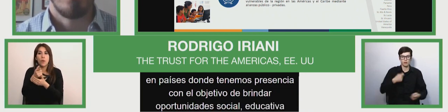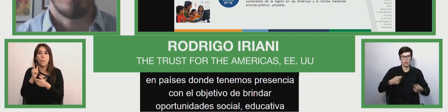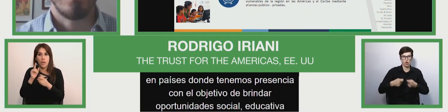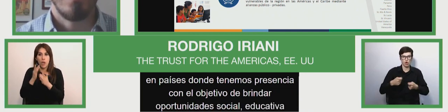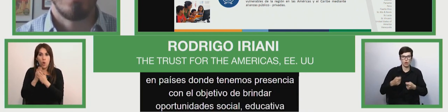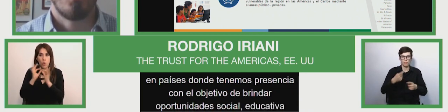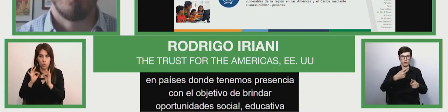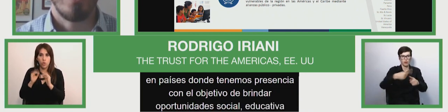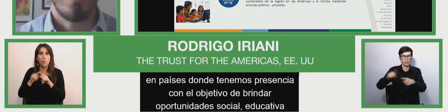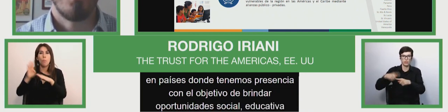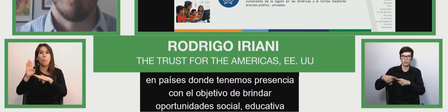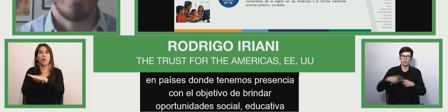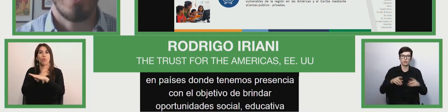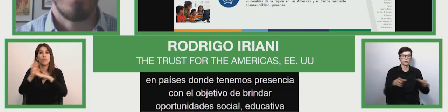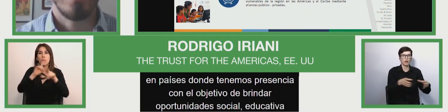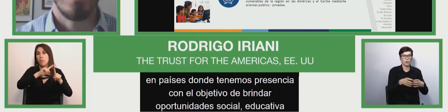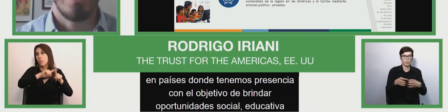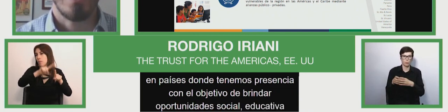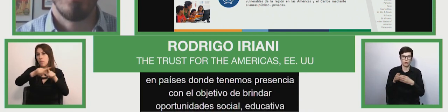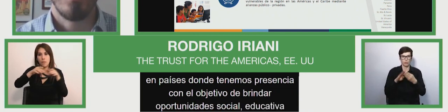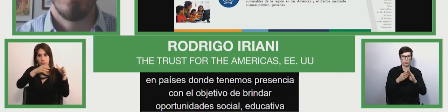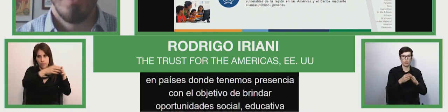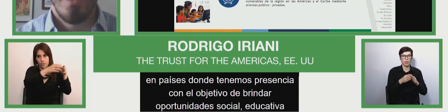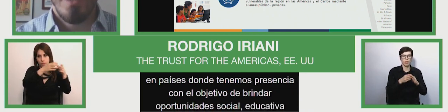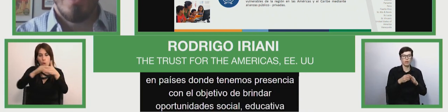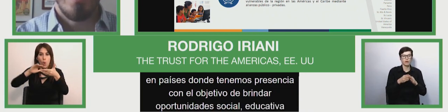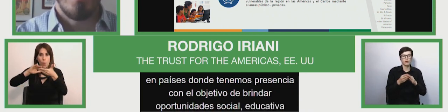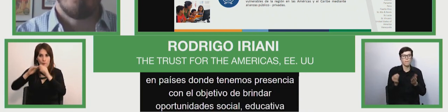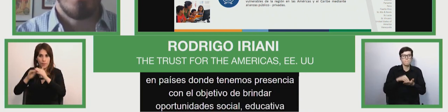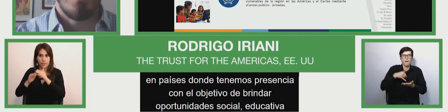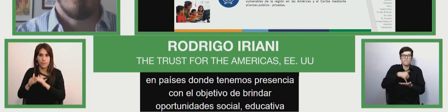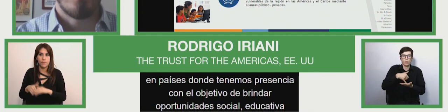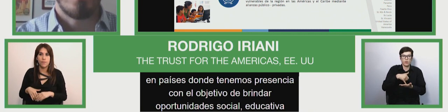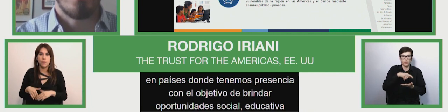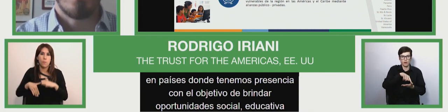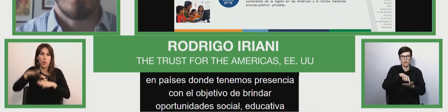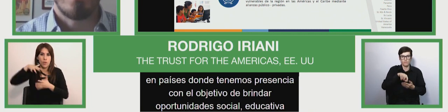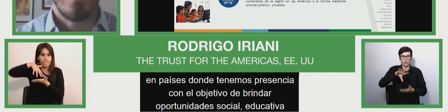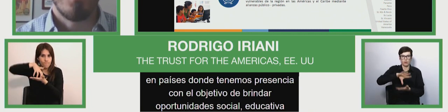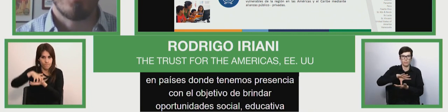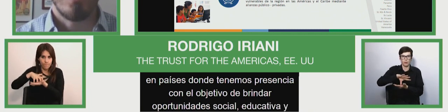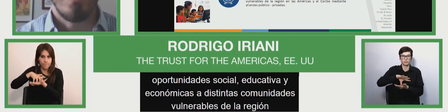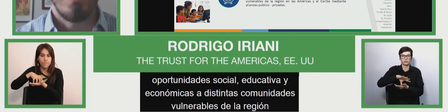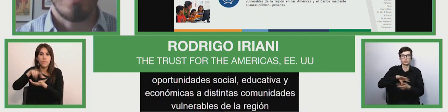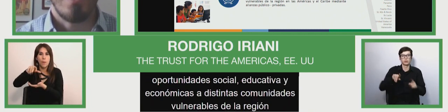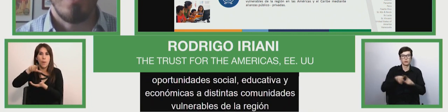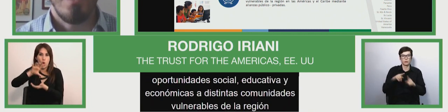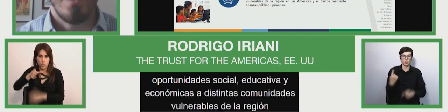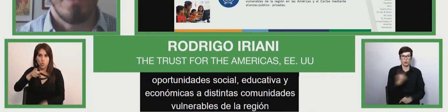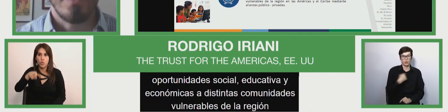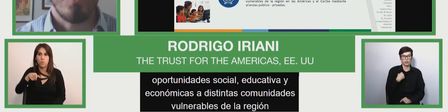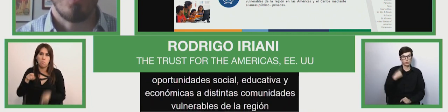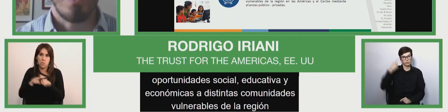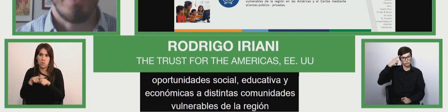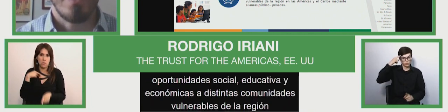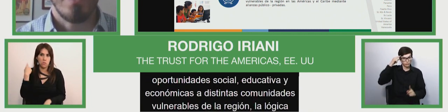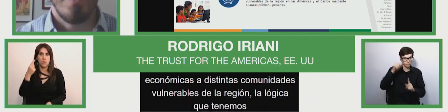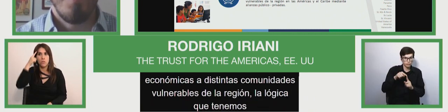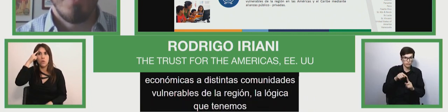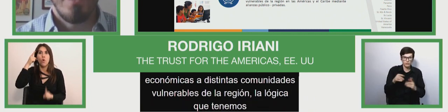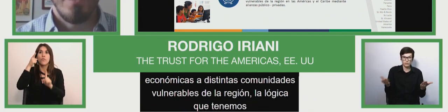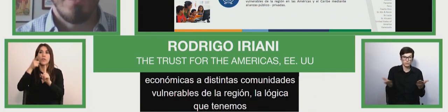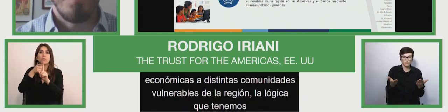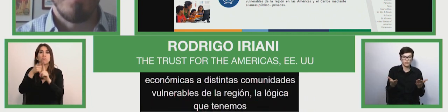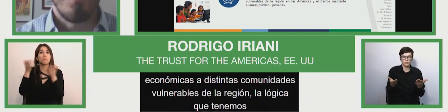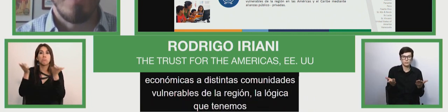where we are present aiming to provide opportunities social opportunities and educational opportunities and economic